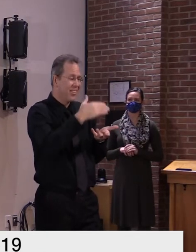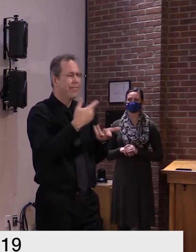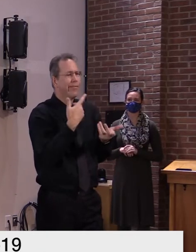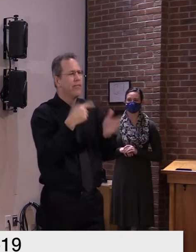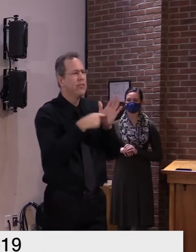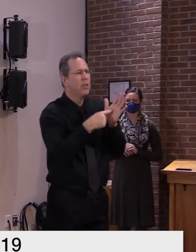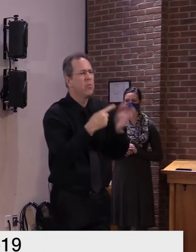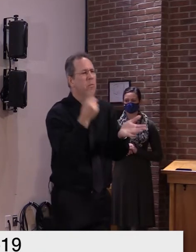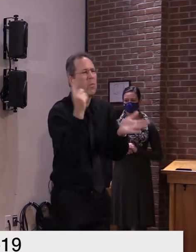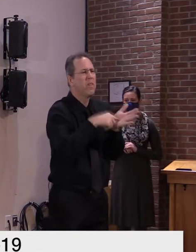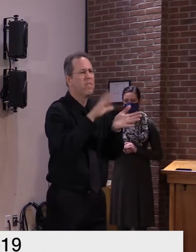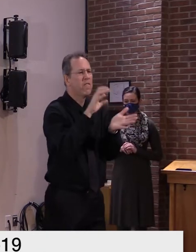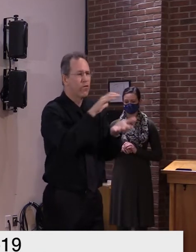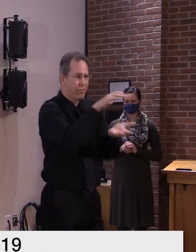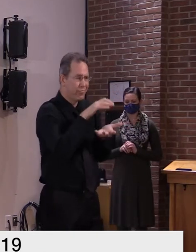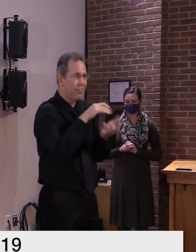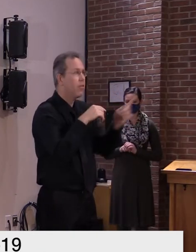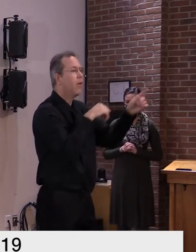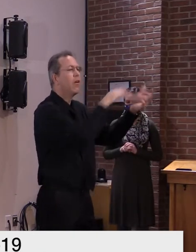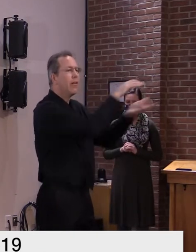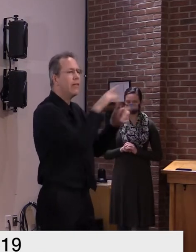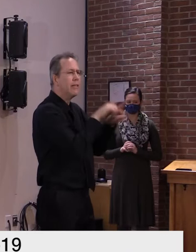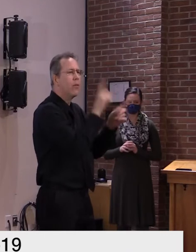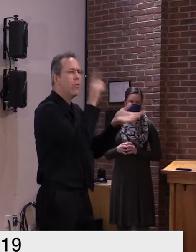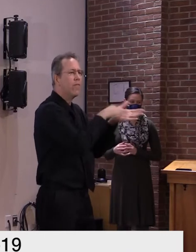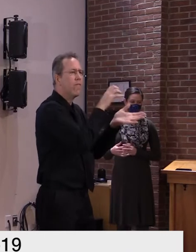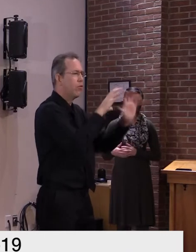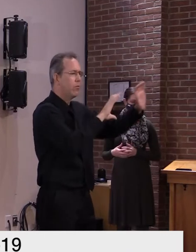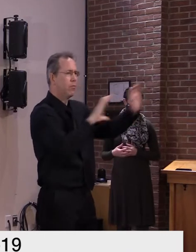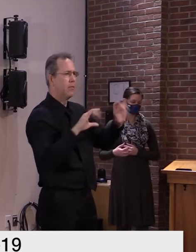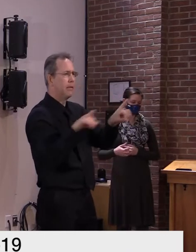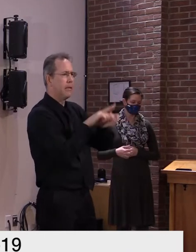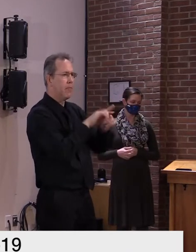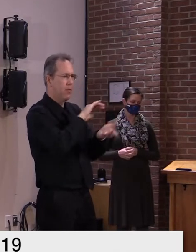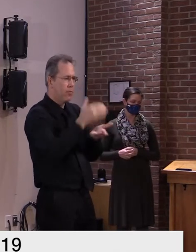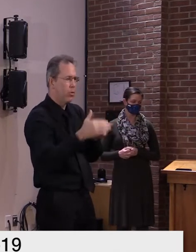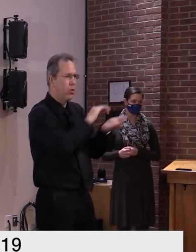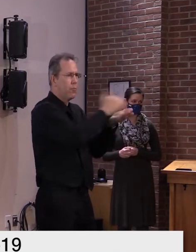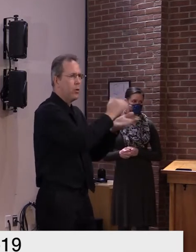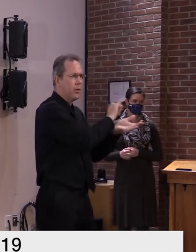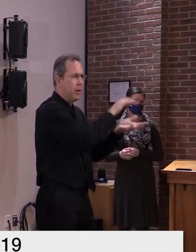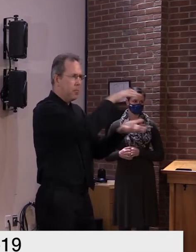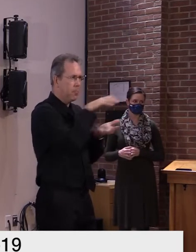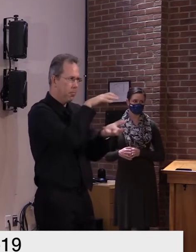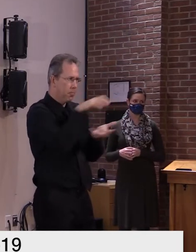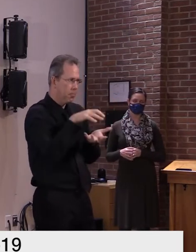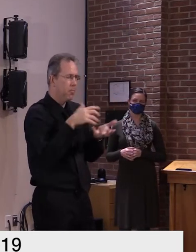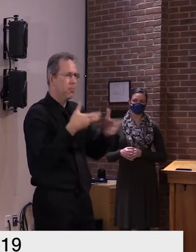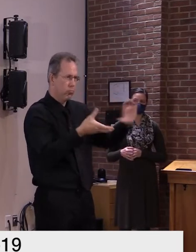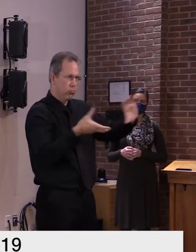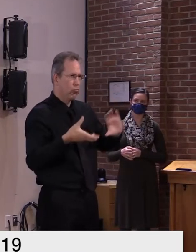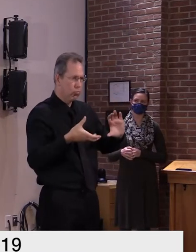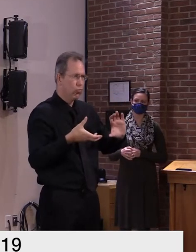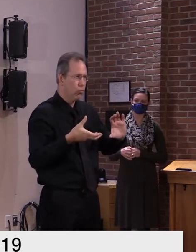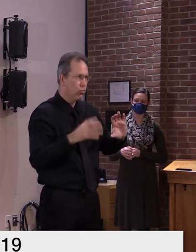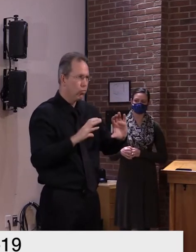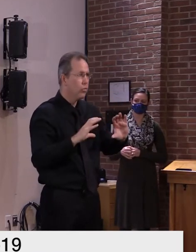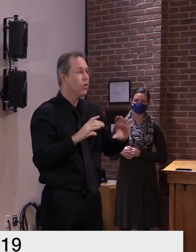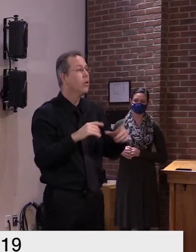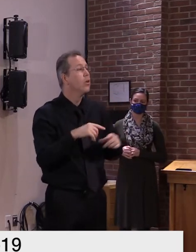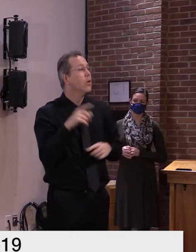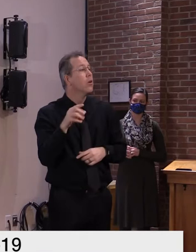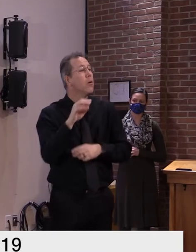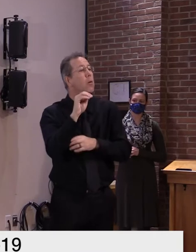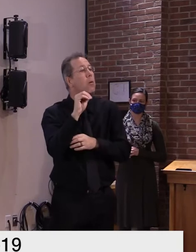very long i mean this is still a very rapid uh sequencing here um and moderna we we believe we will get